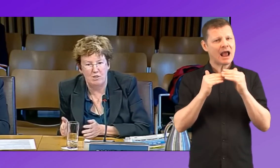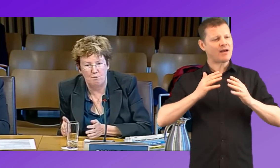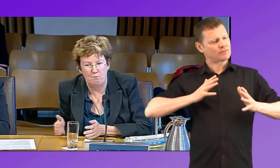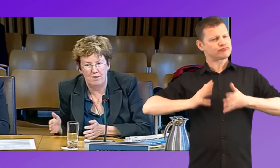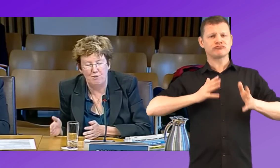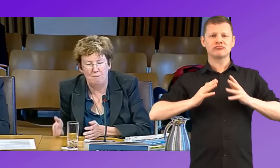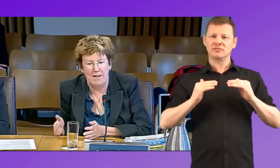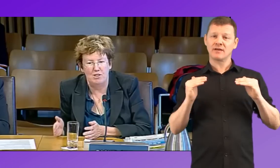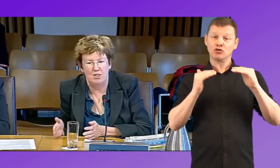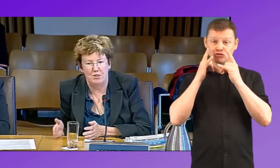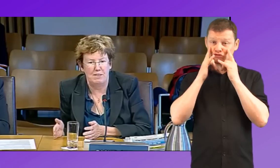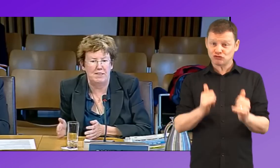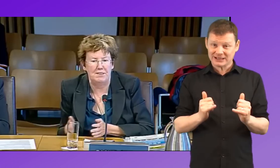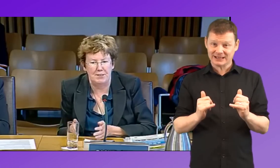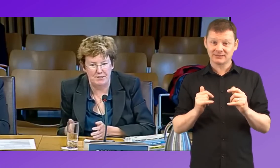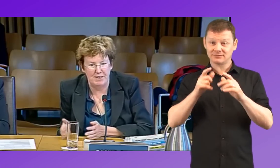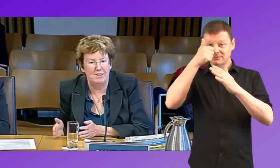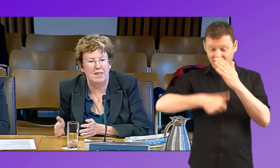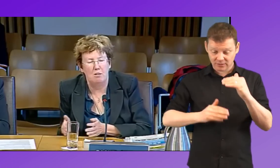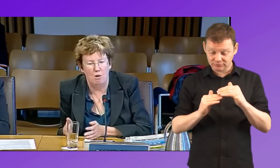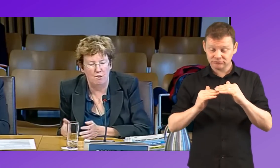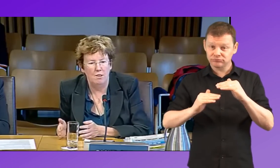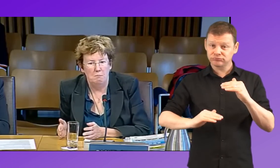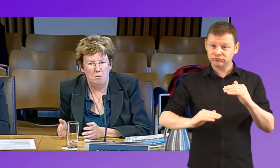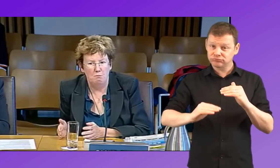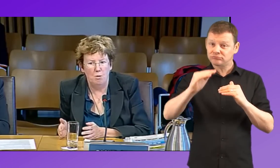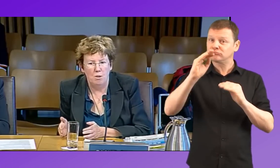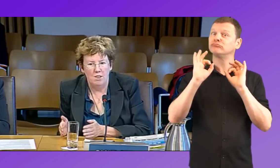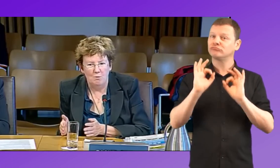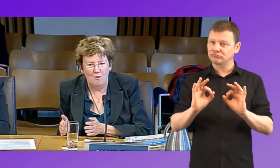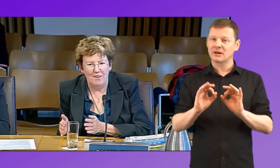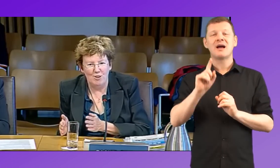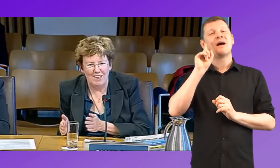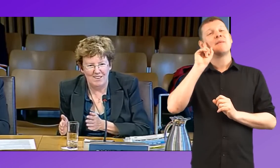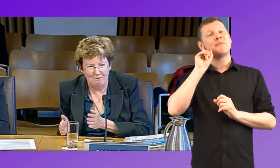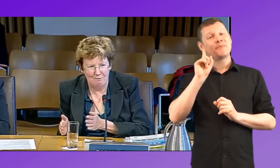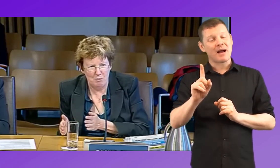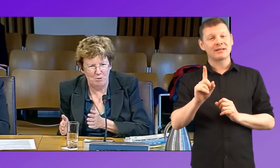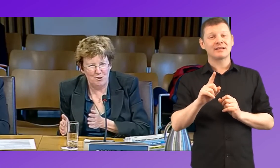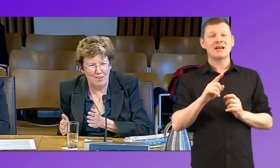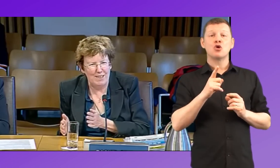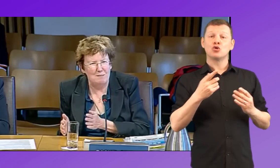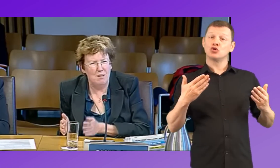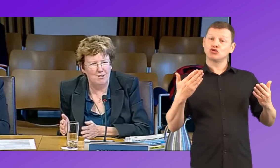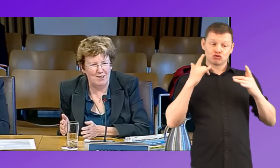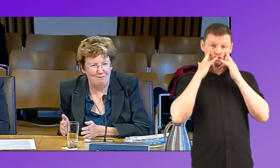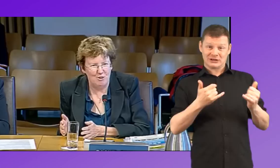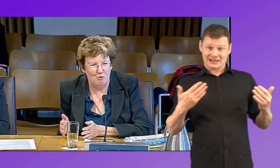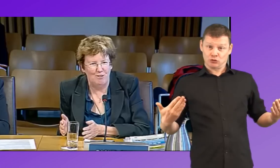age appropriate from the age that screening started. And as they go on more and more, what they're not getting from newborn screening is mildly deaf children.